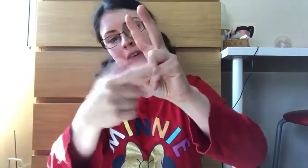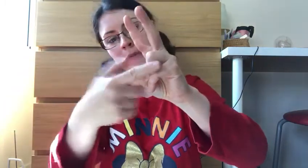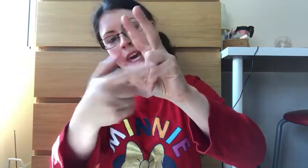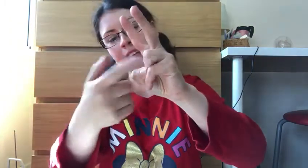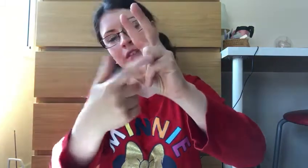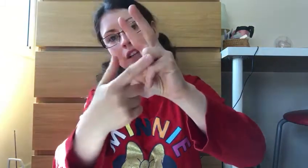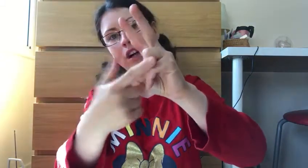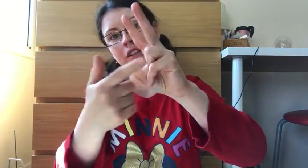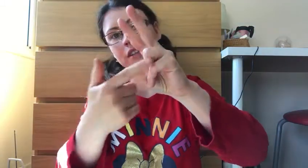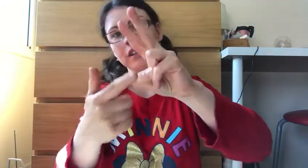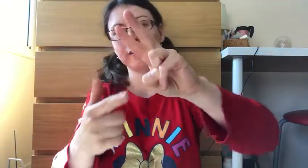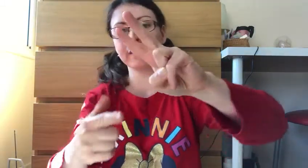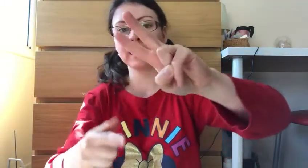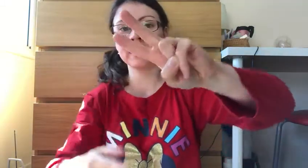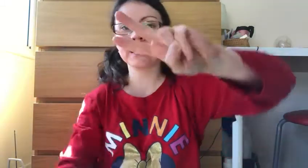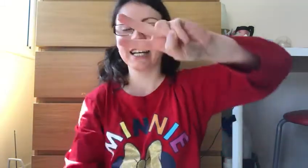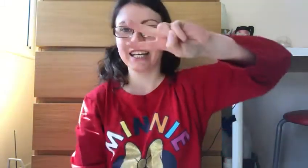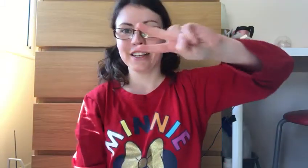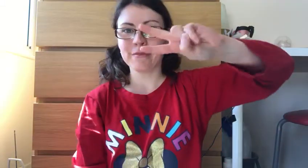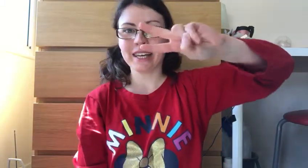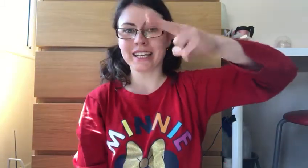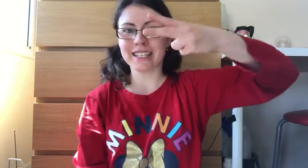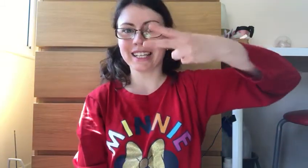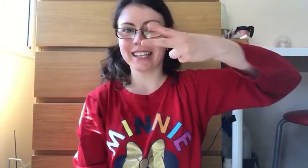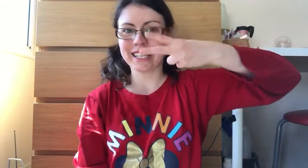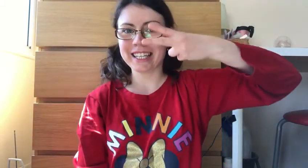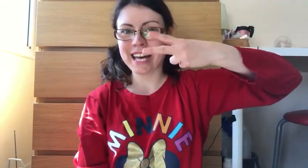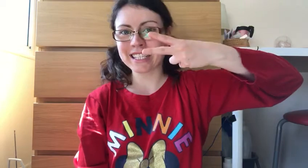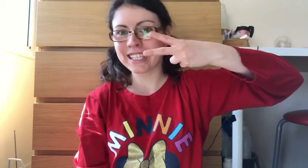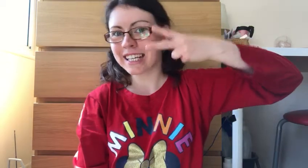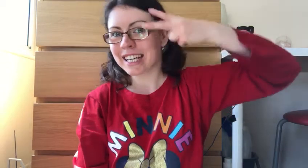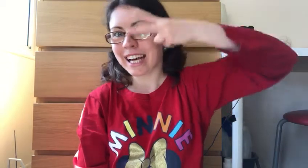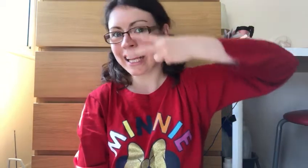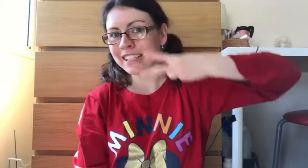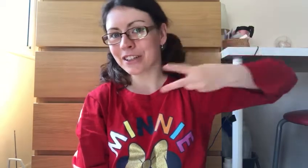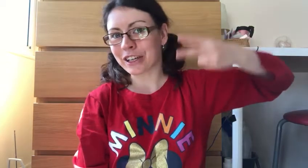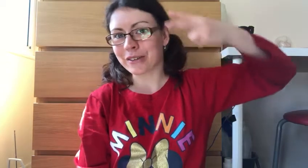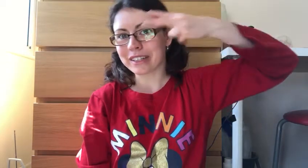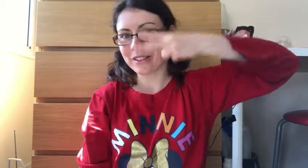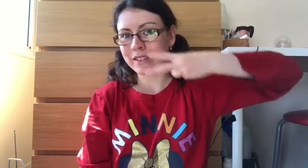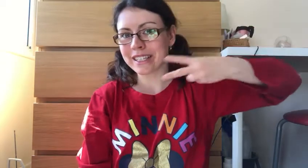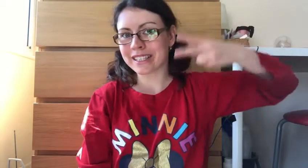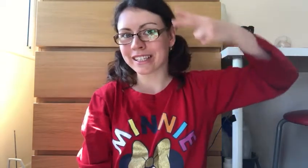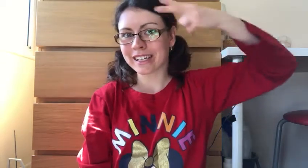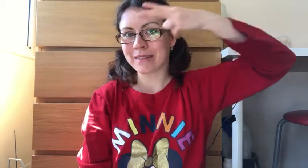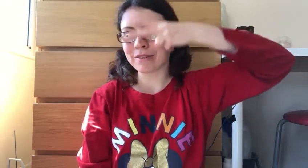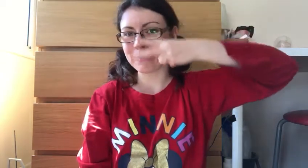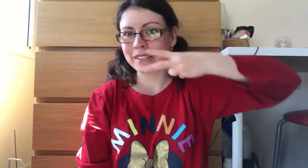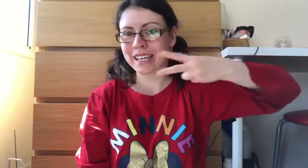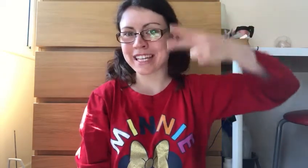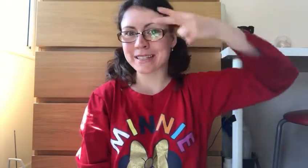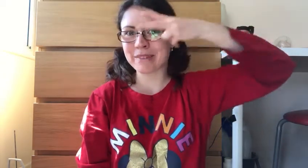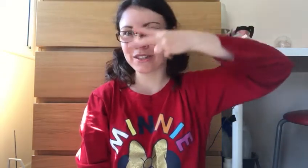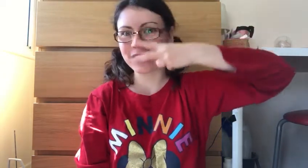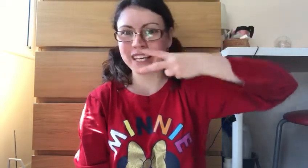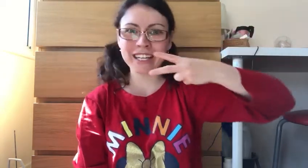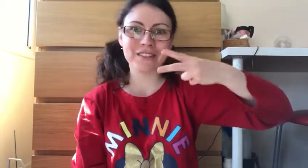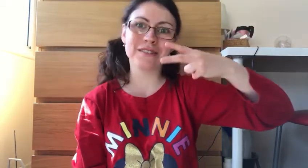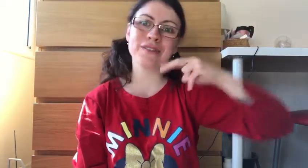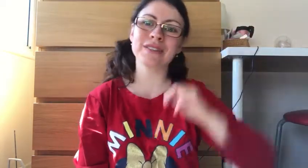thumb here so it holds all your fingers, you make a sign like that and you go into a circular movement. Okay it's a bit tricky because it's a few